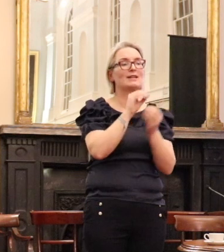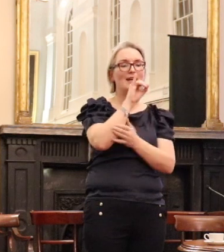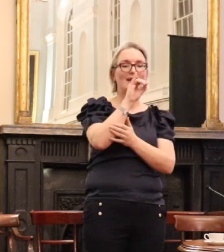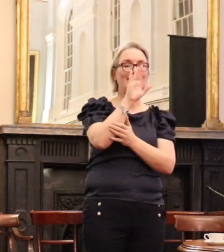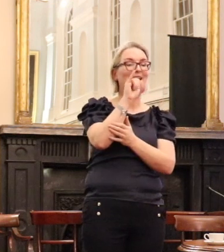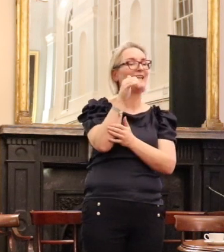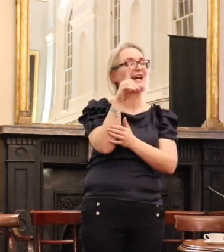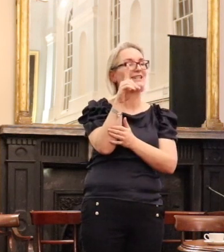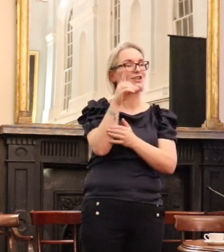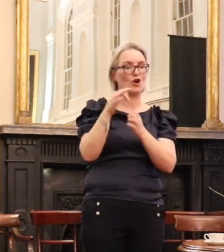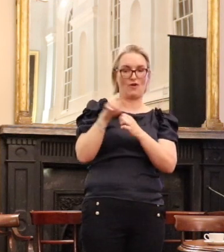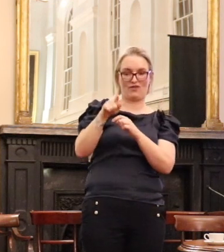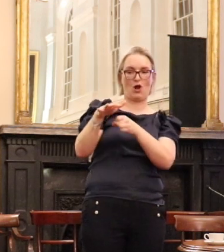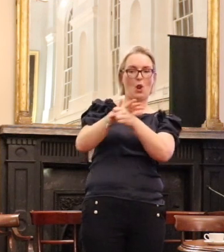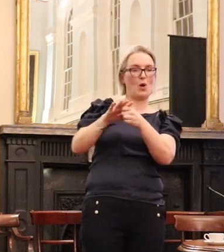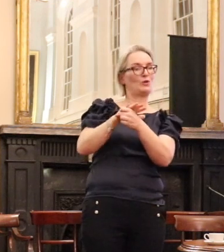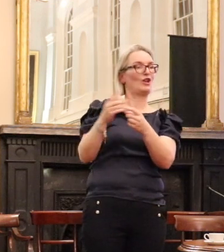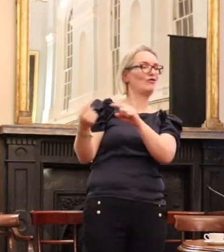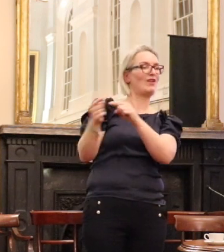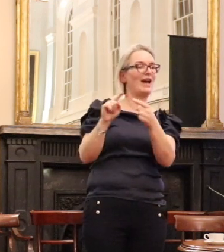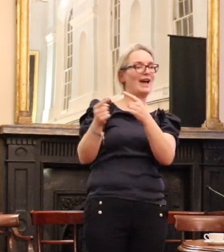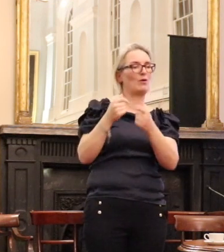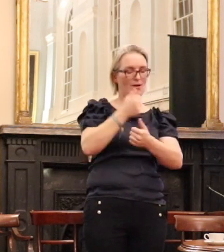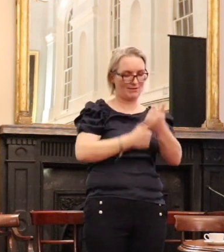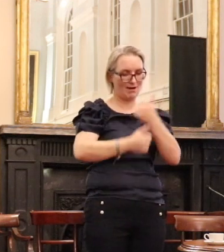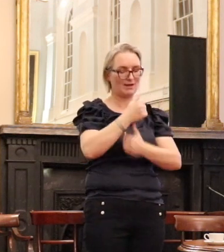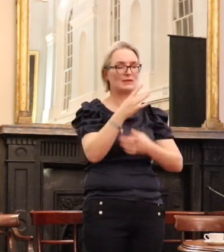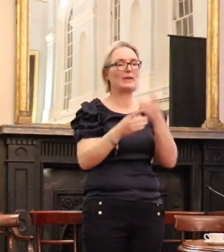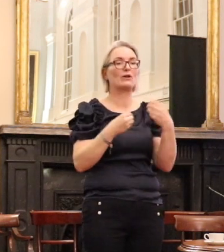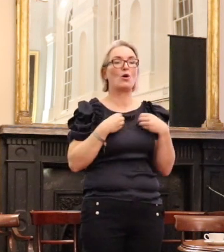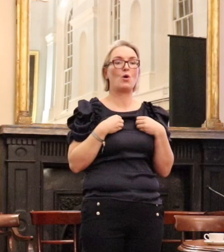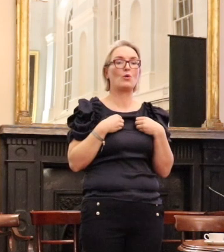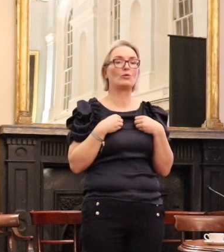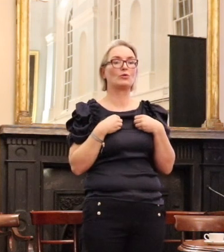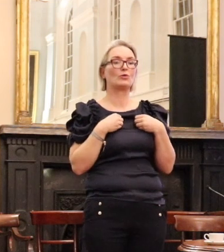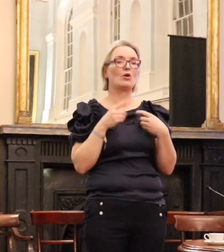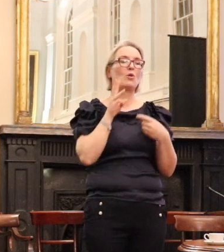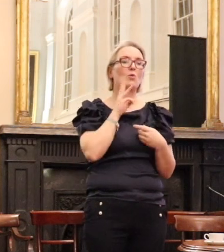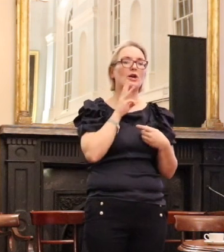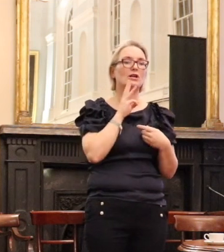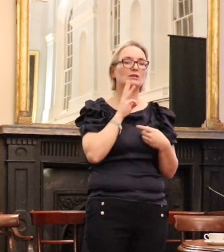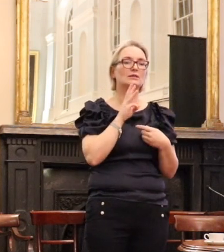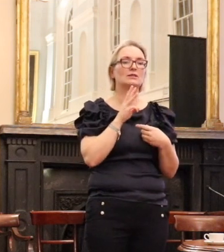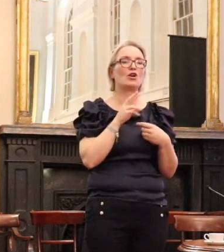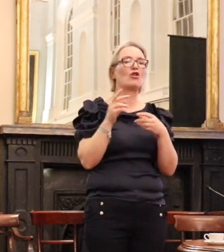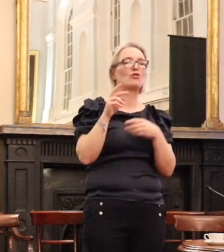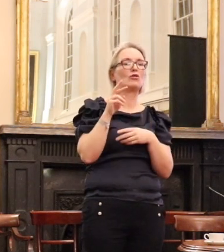row, and God doesn't make their holy horns. God speak. Thank you.